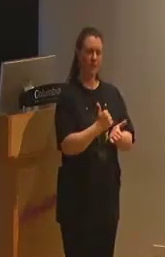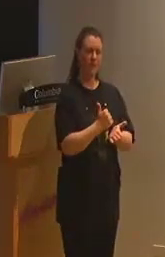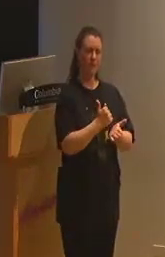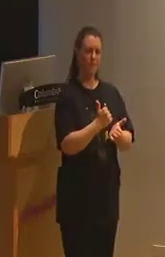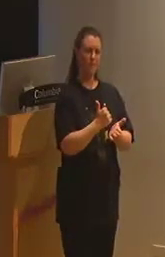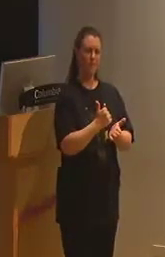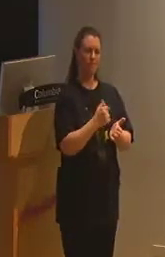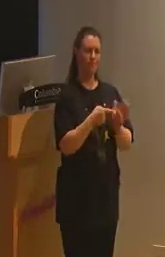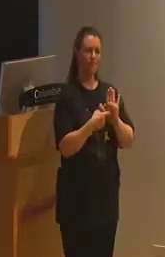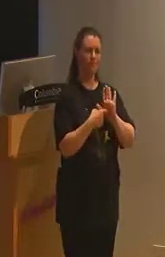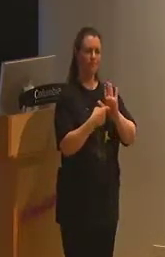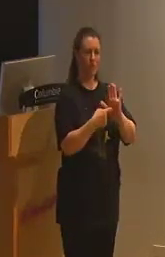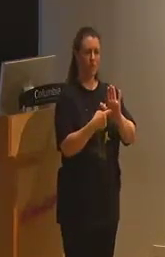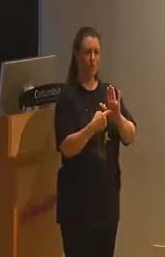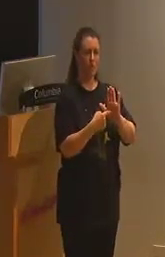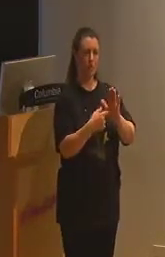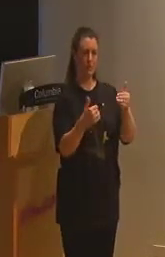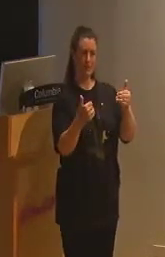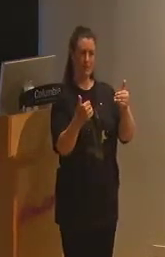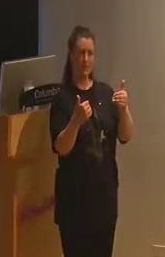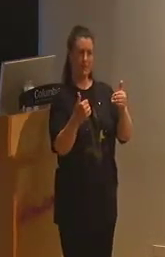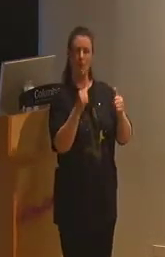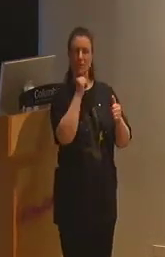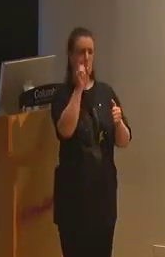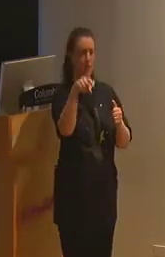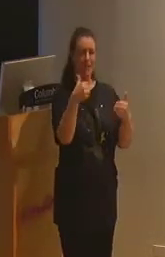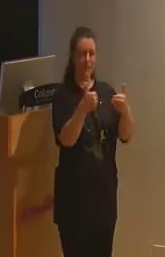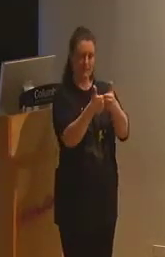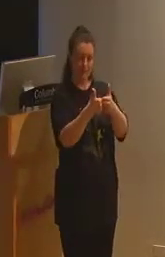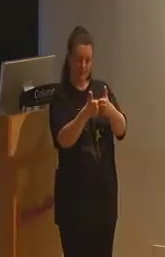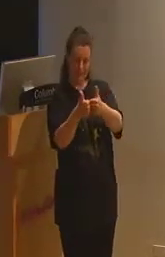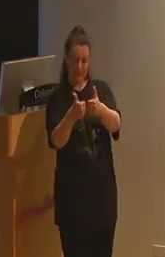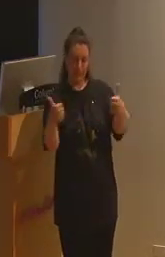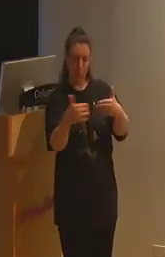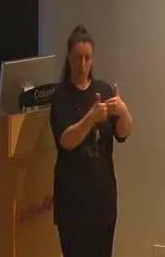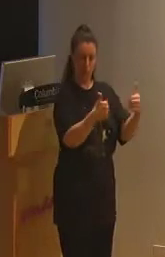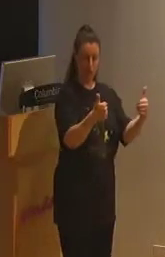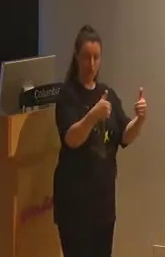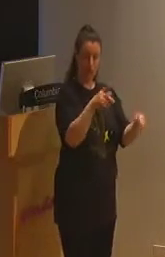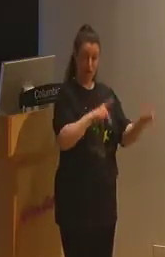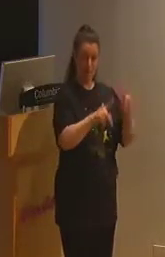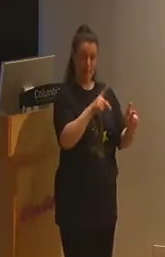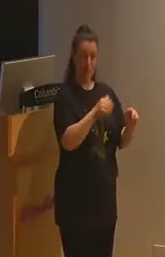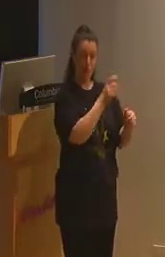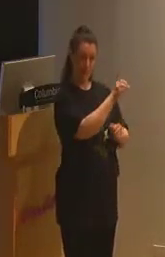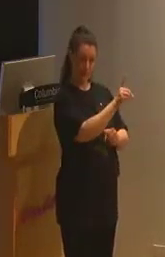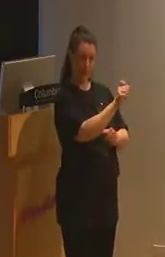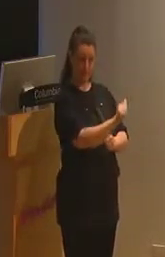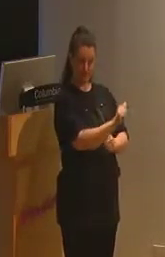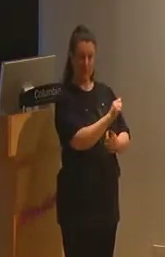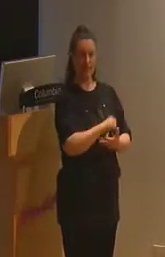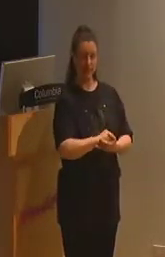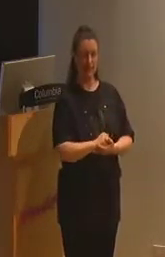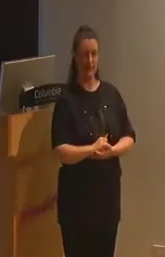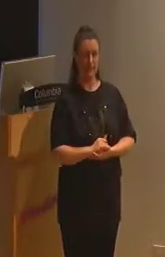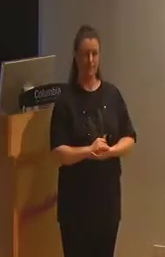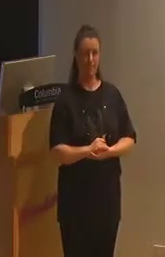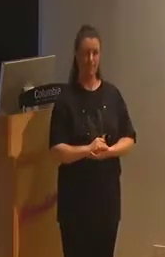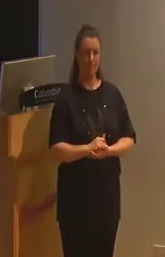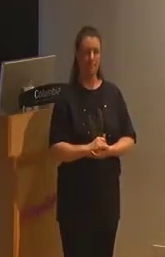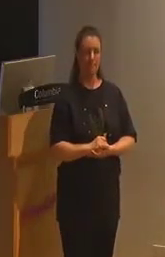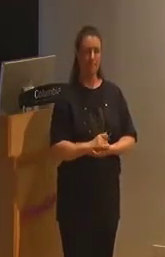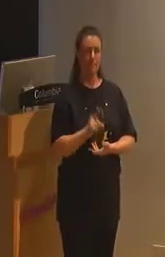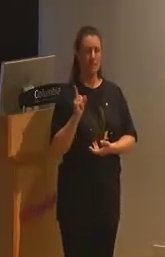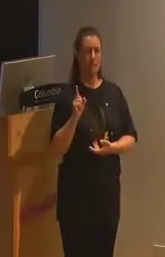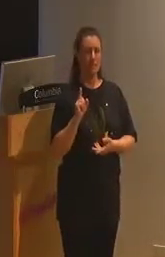disabilities. Theorists view schools as a space of possibility as well as a space which frequently reproduces problematic dominant